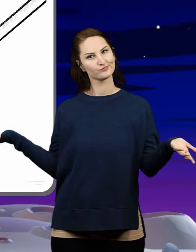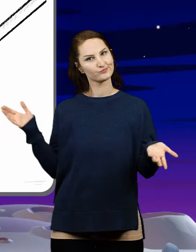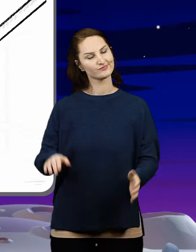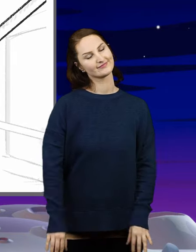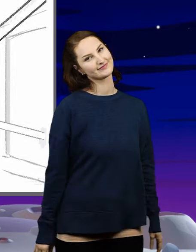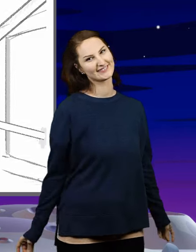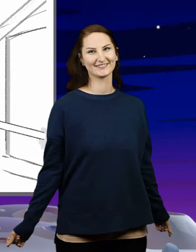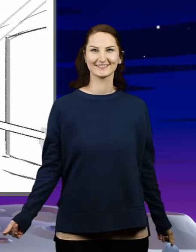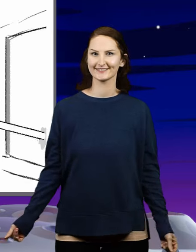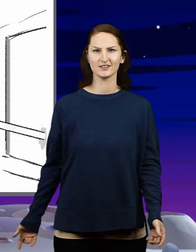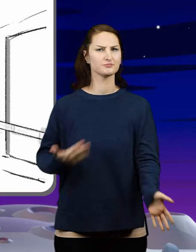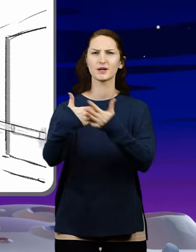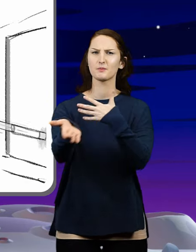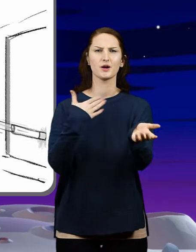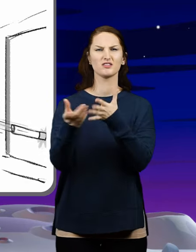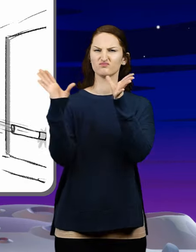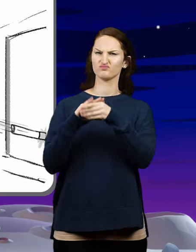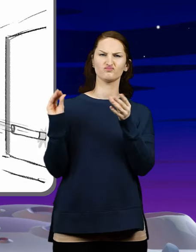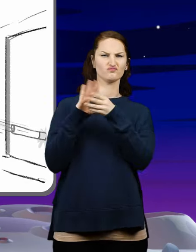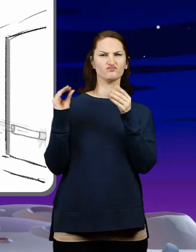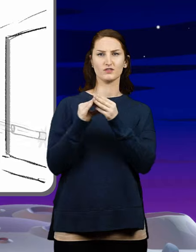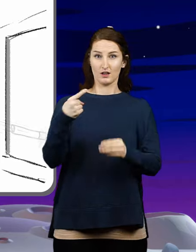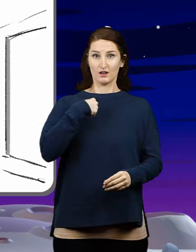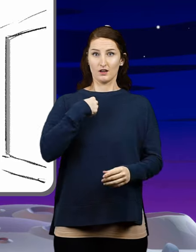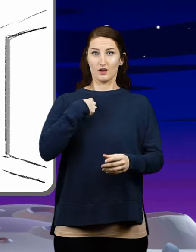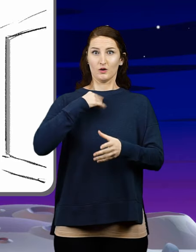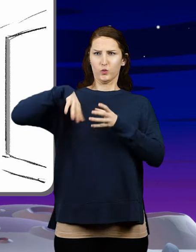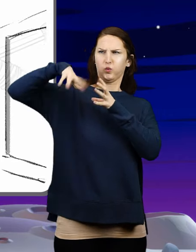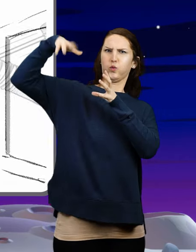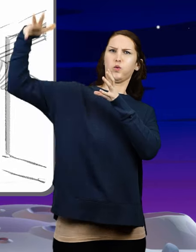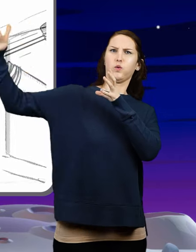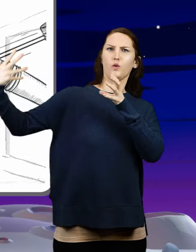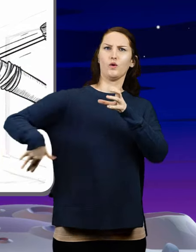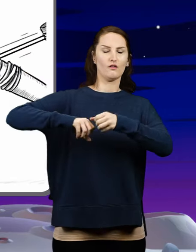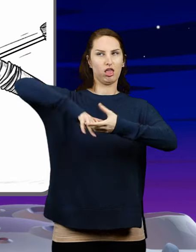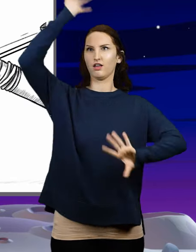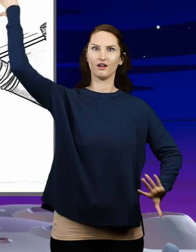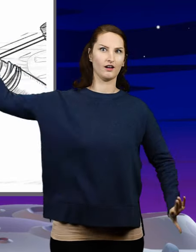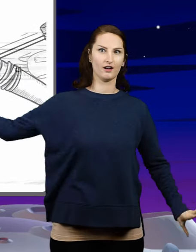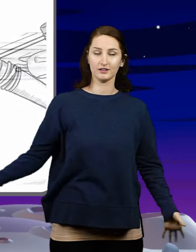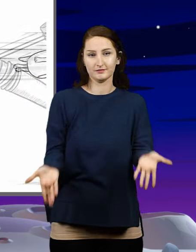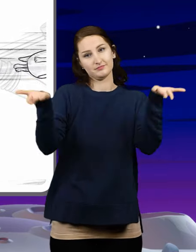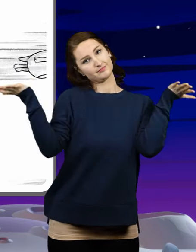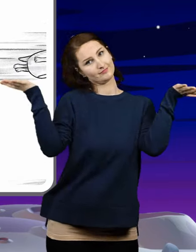Oh, me likes to say A ride to dance But I'll be stumbling